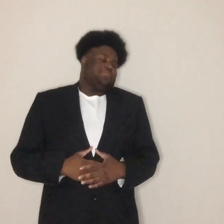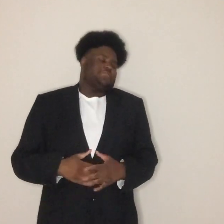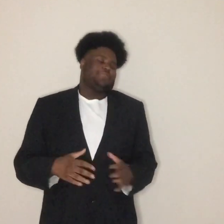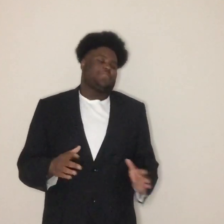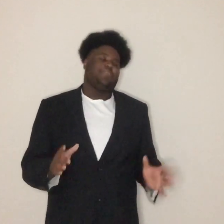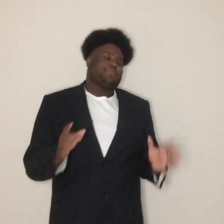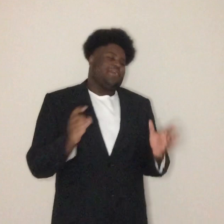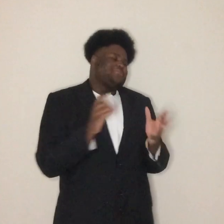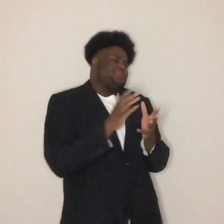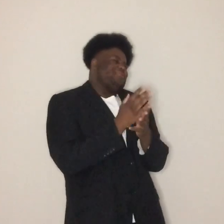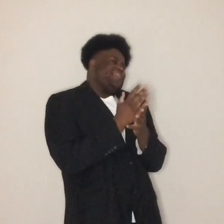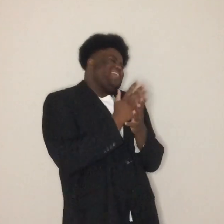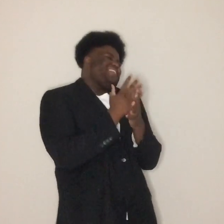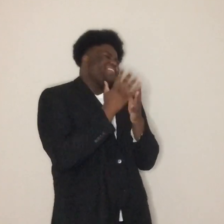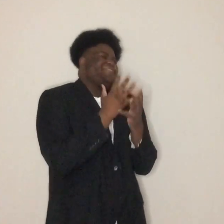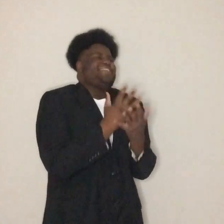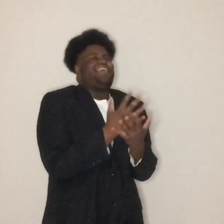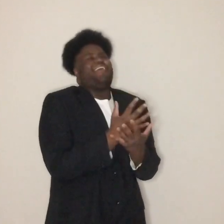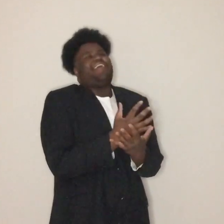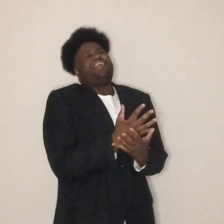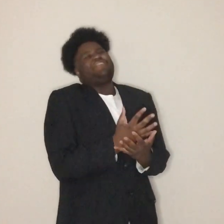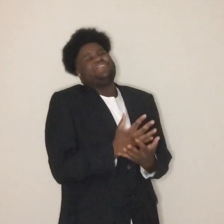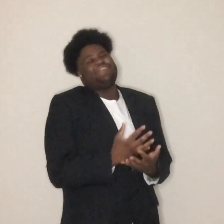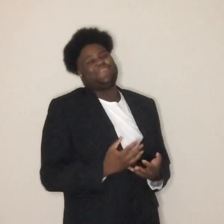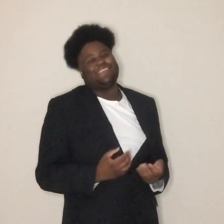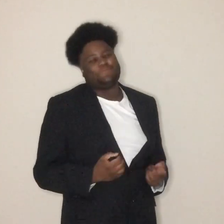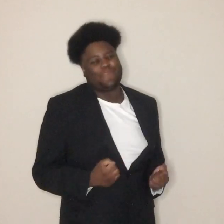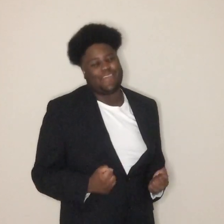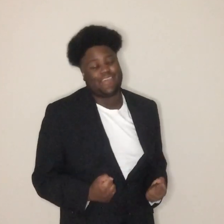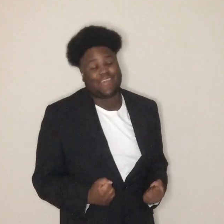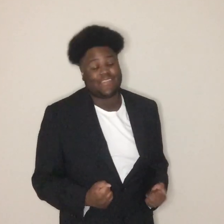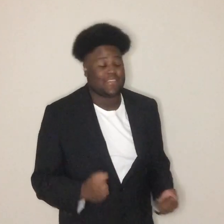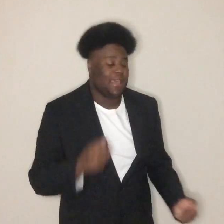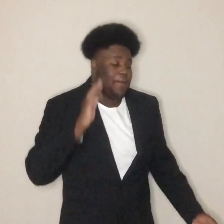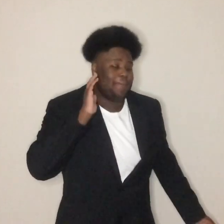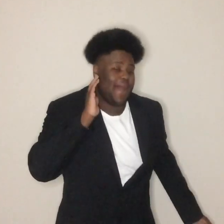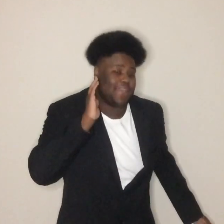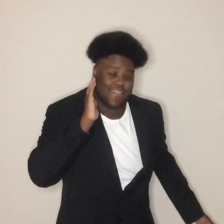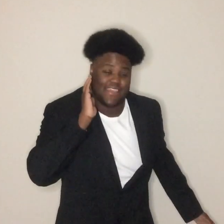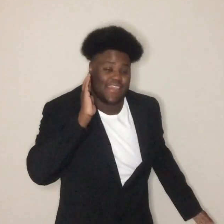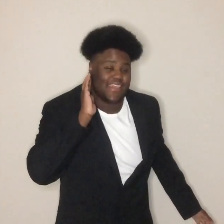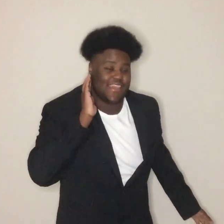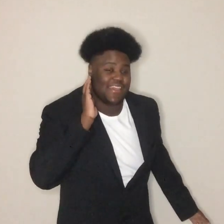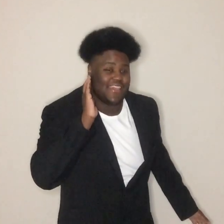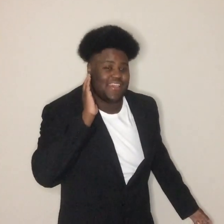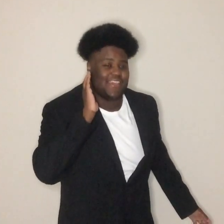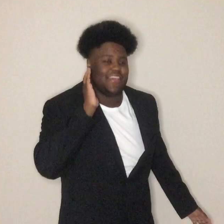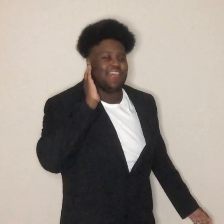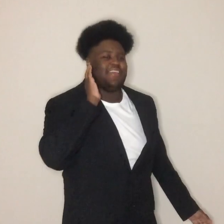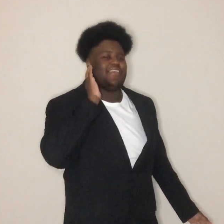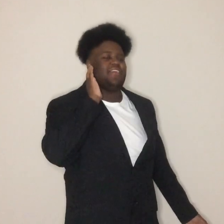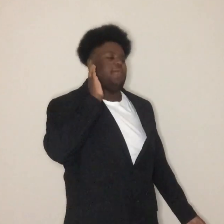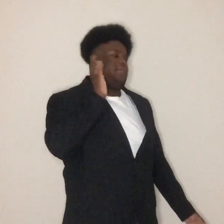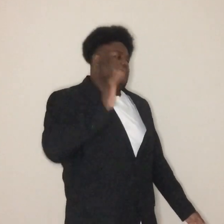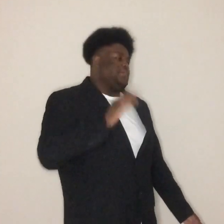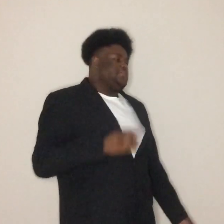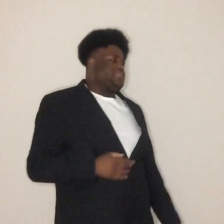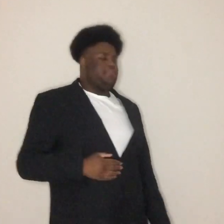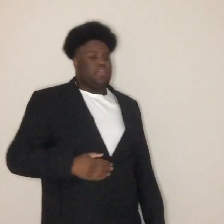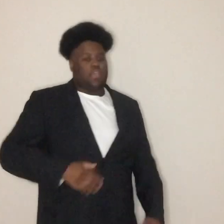To call closer, baby I'll whisper in my ear Tell me